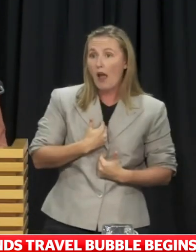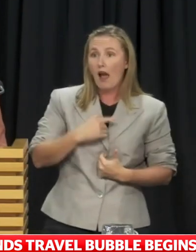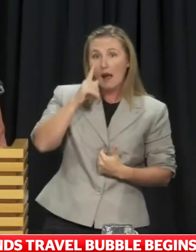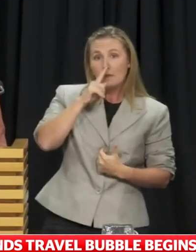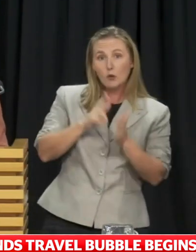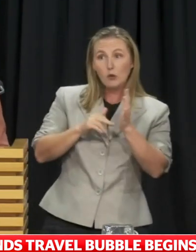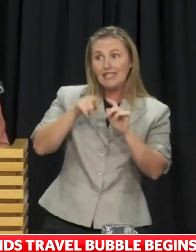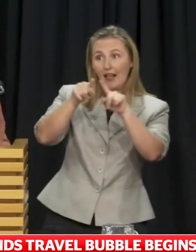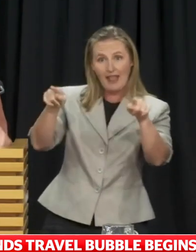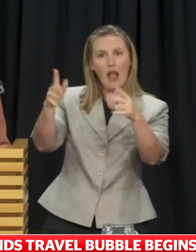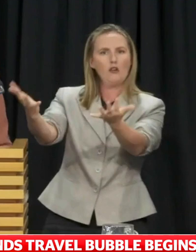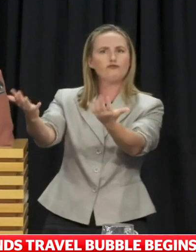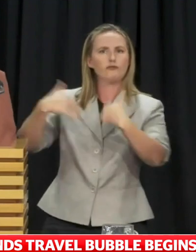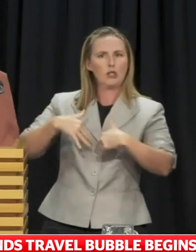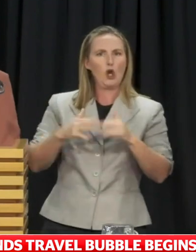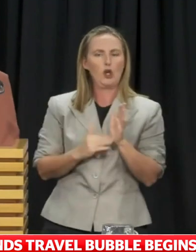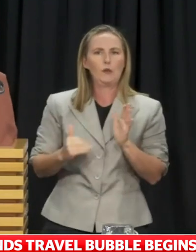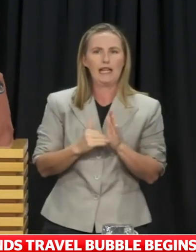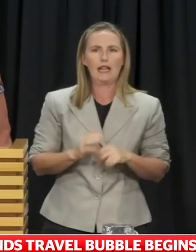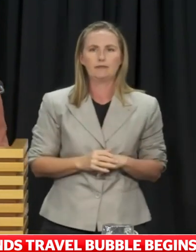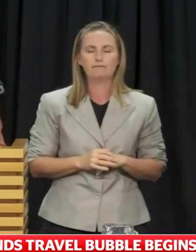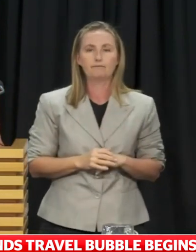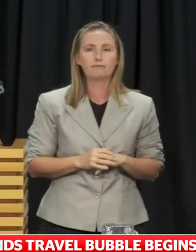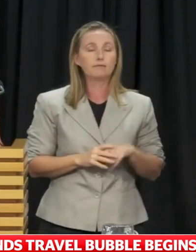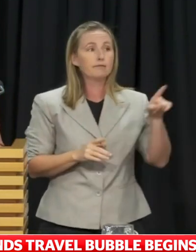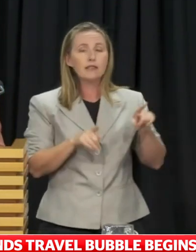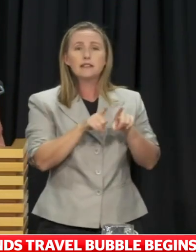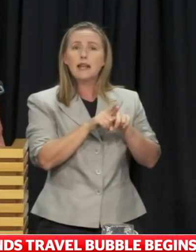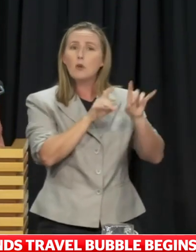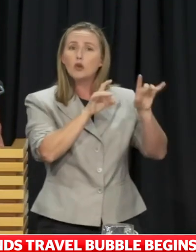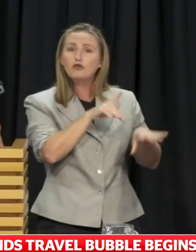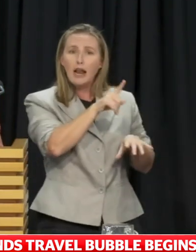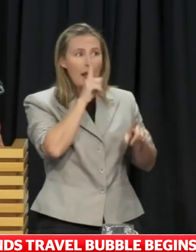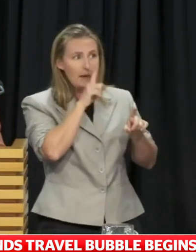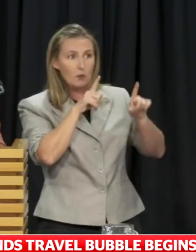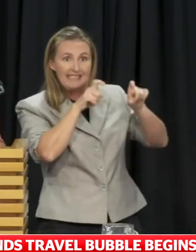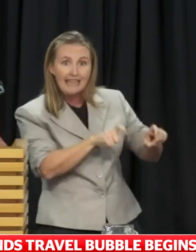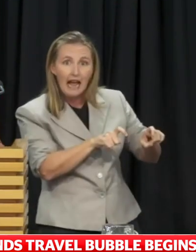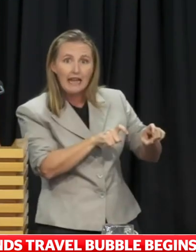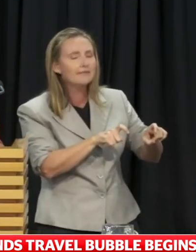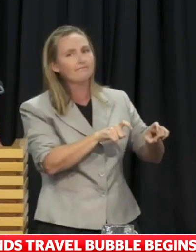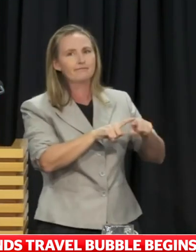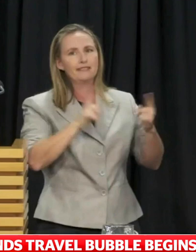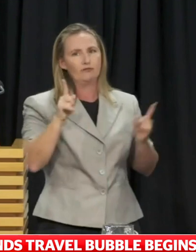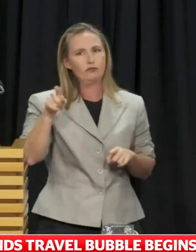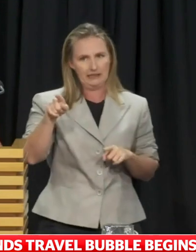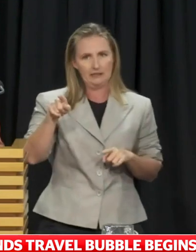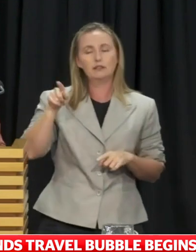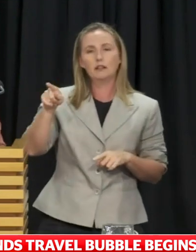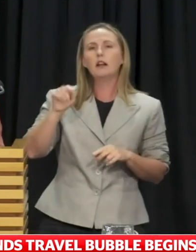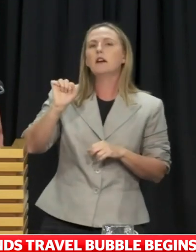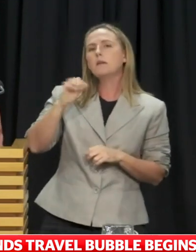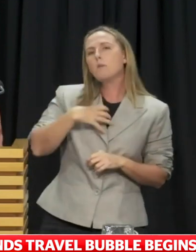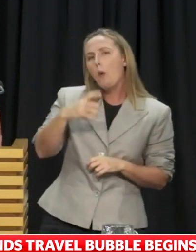to New Zealand. So rather than just asking everyone to shelter in place like we would in Australia, we would be more likely